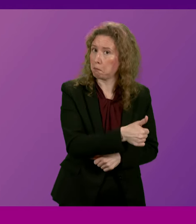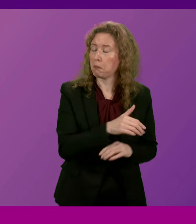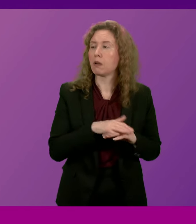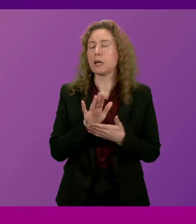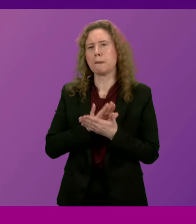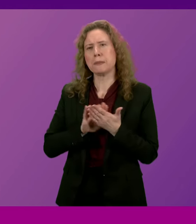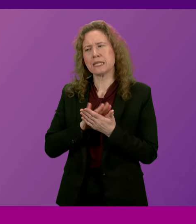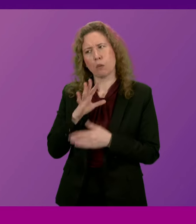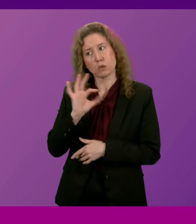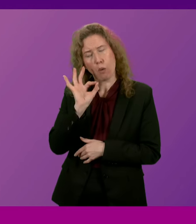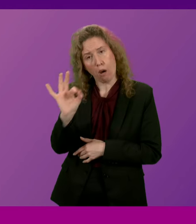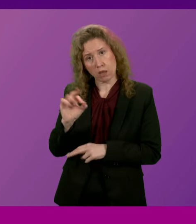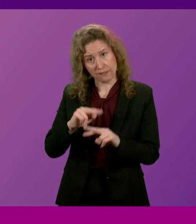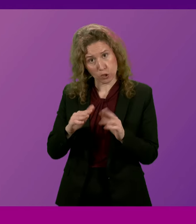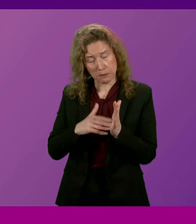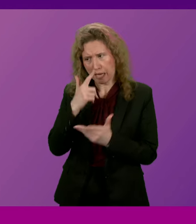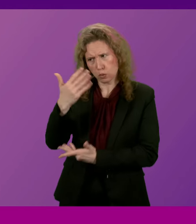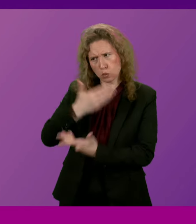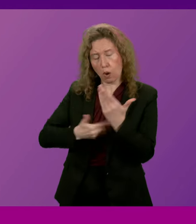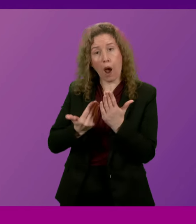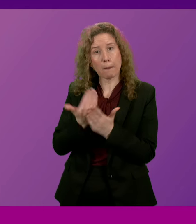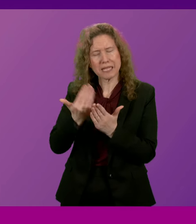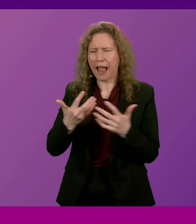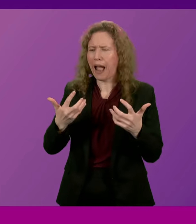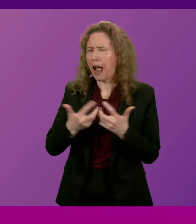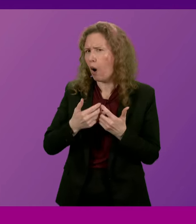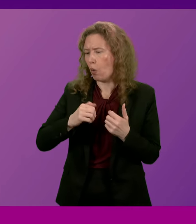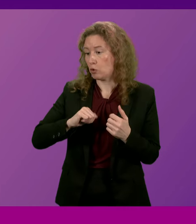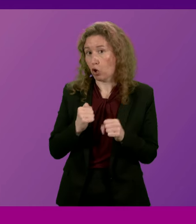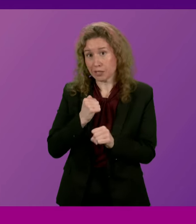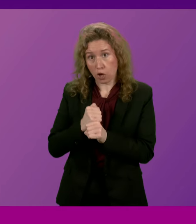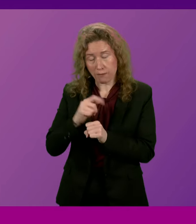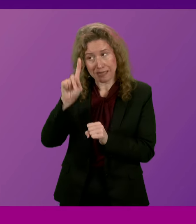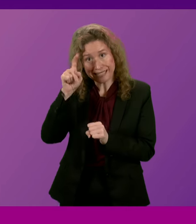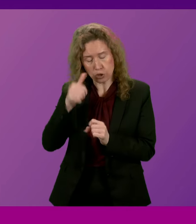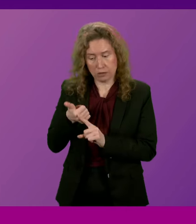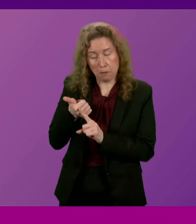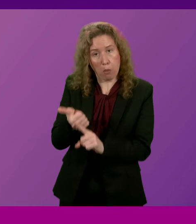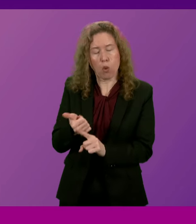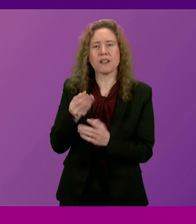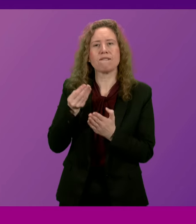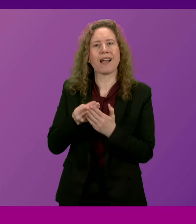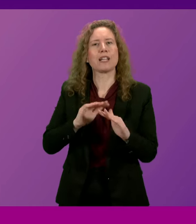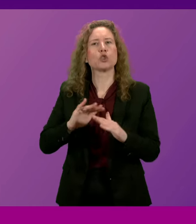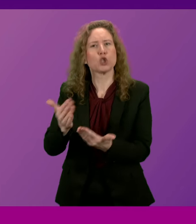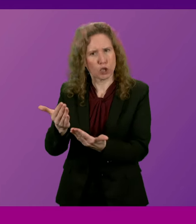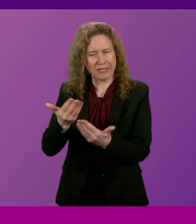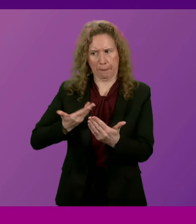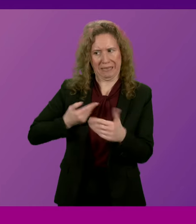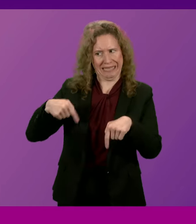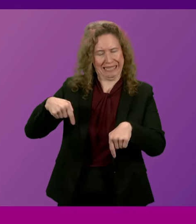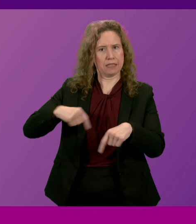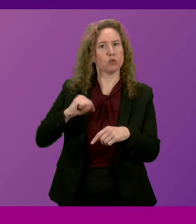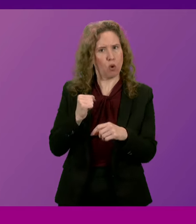Therefore, can I ask the First Minister to provide an update on how Scottish Government initiatives are supporting financial services in Scotland to thrive and